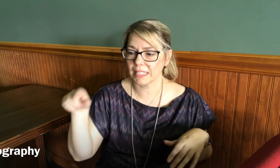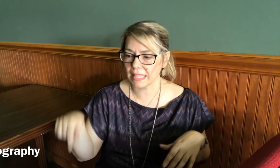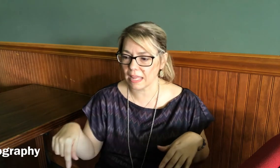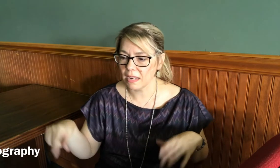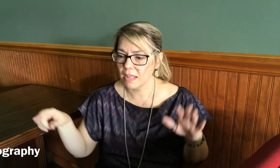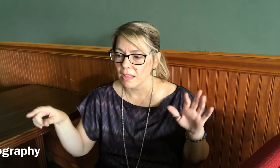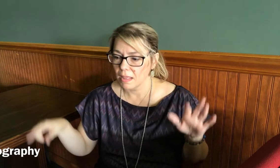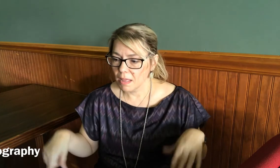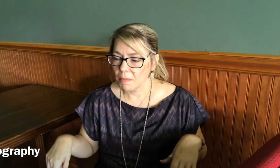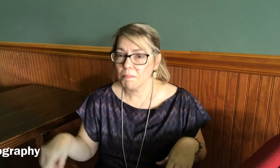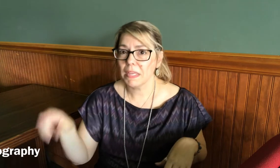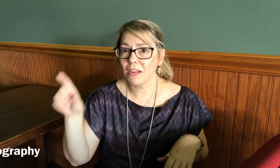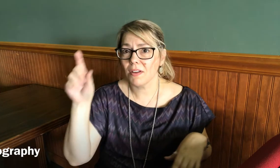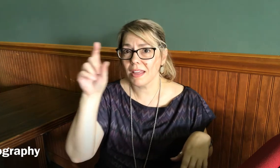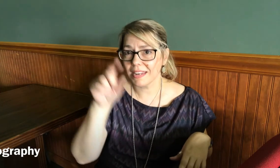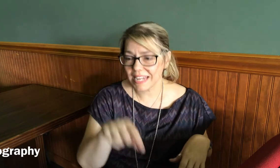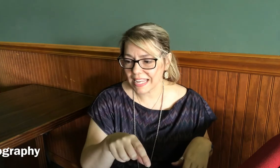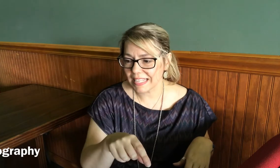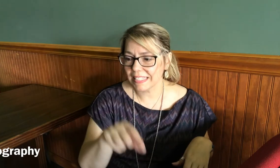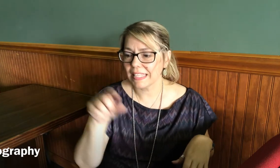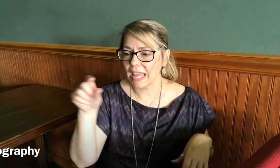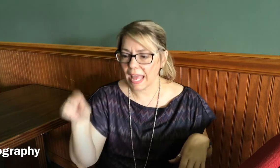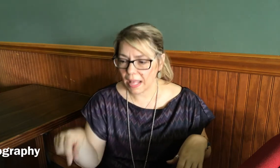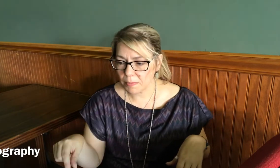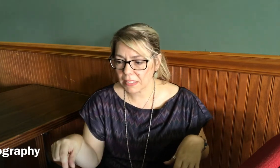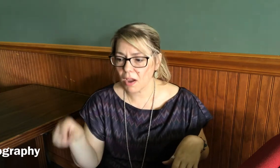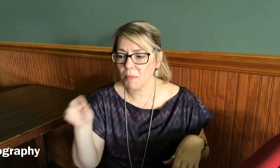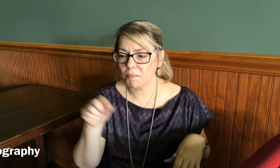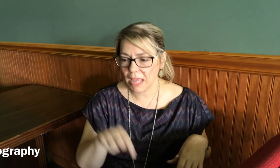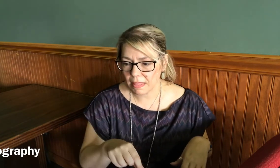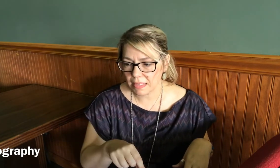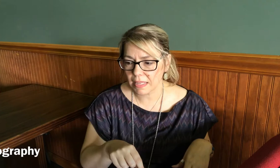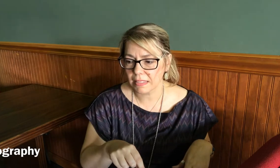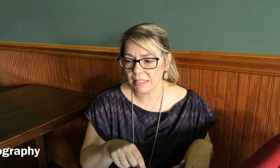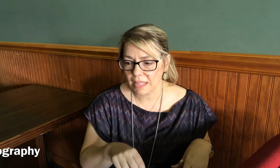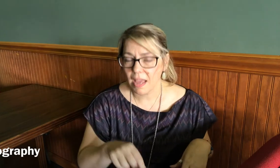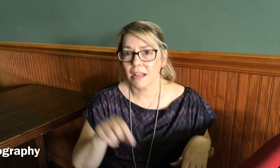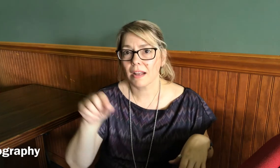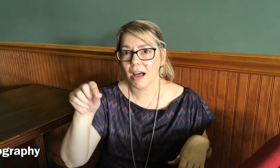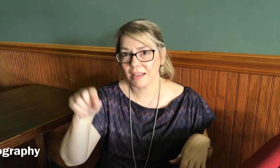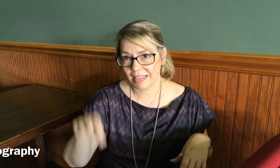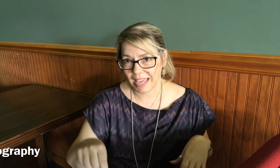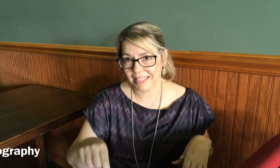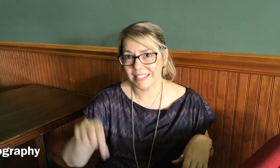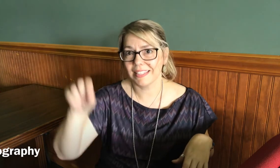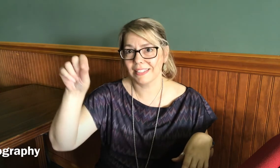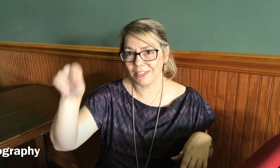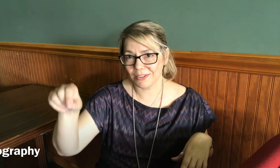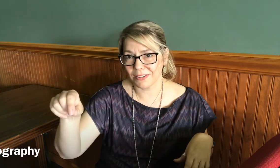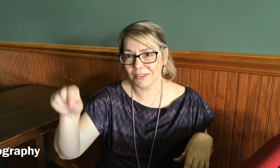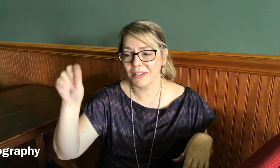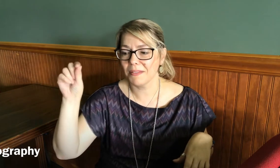gets that Pyrenees Alps Carpathians Caucasus Ural